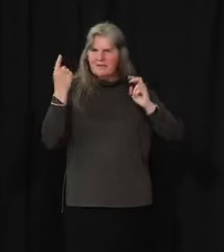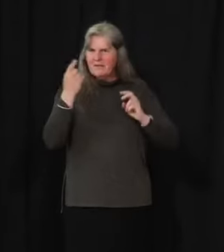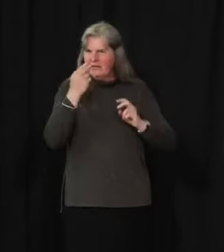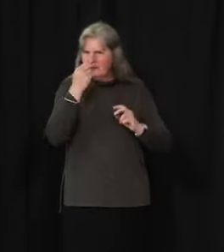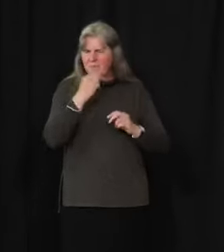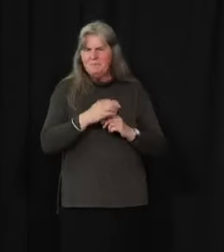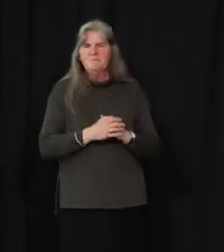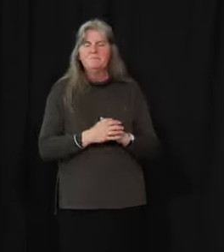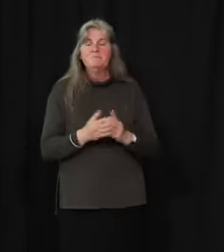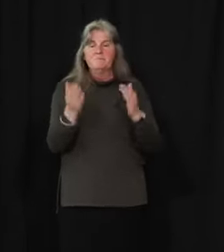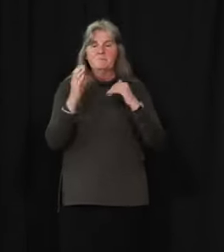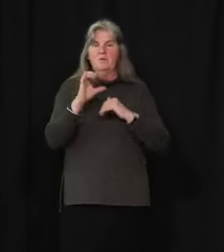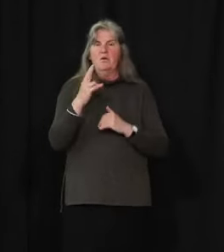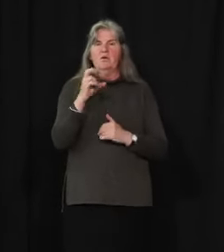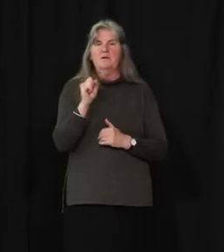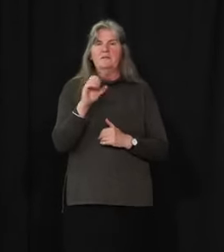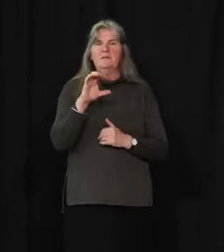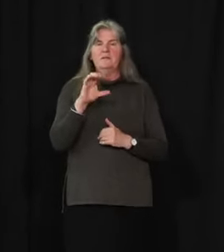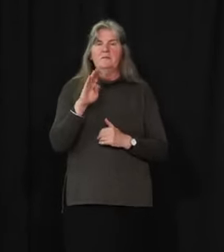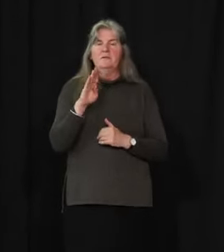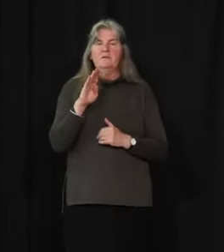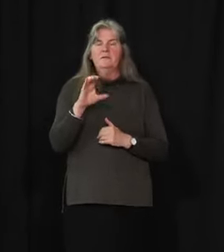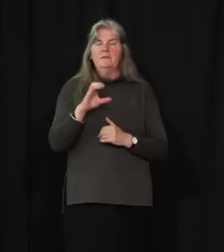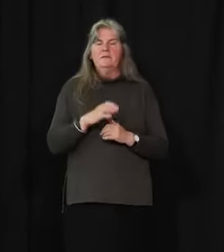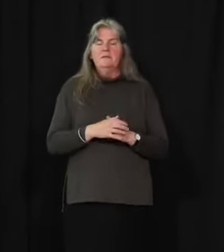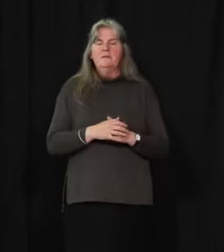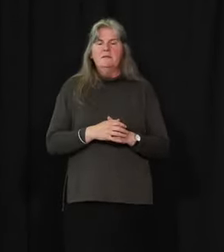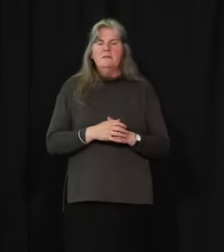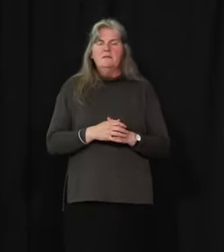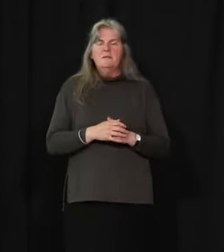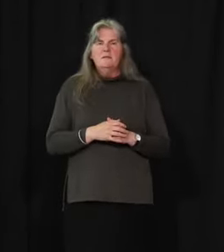have Chris with CBC. Please go ahead, Chris.